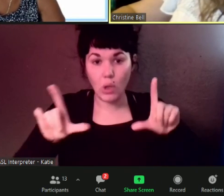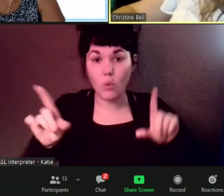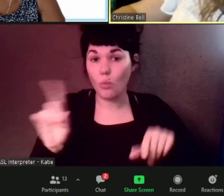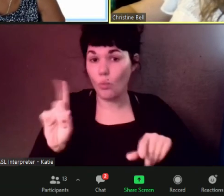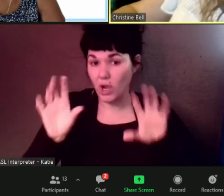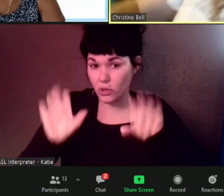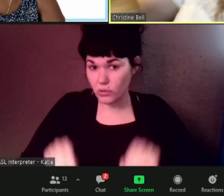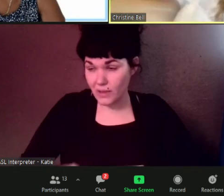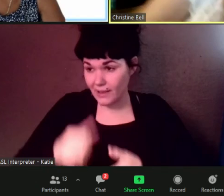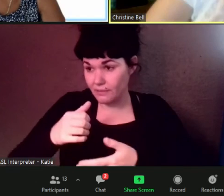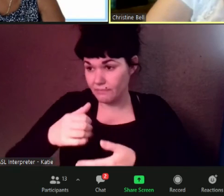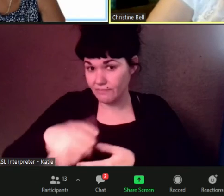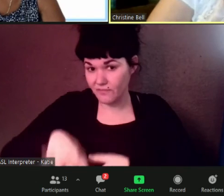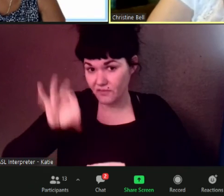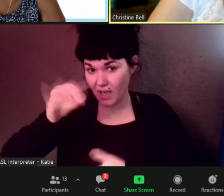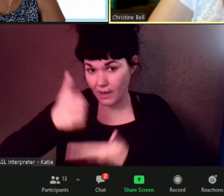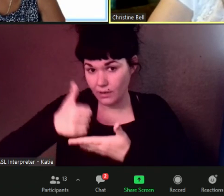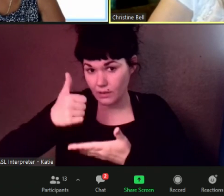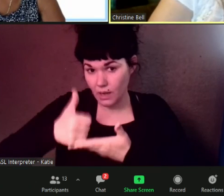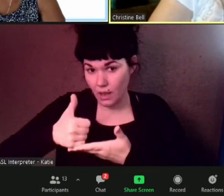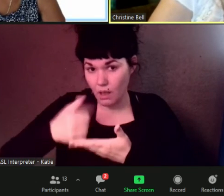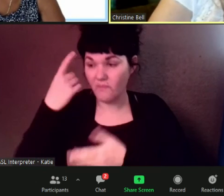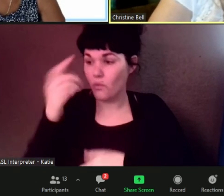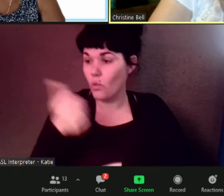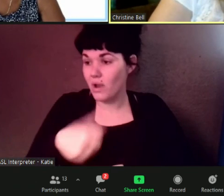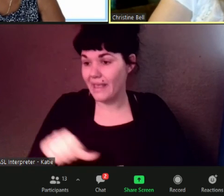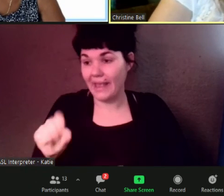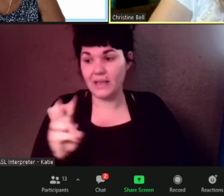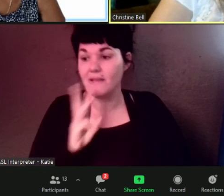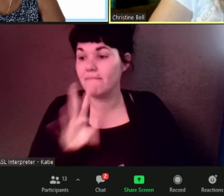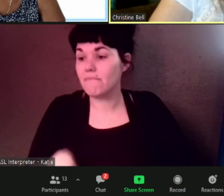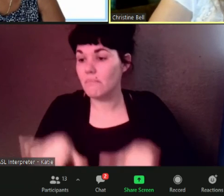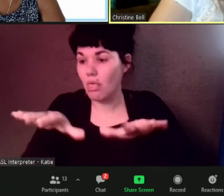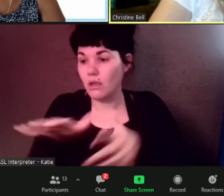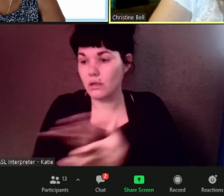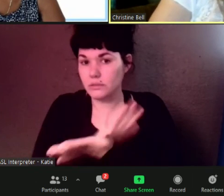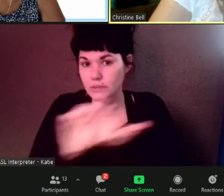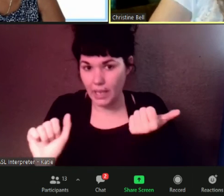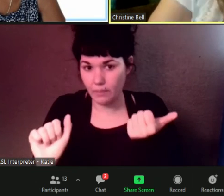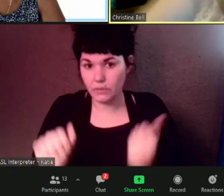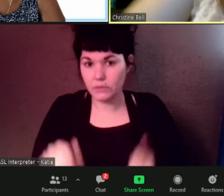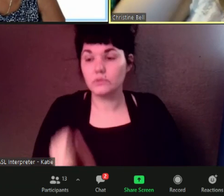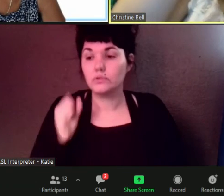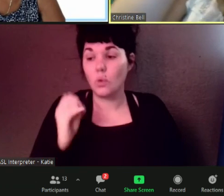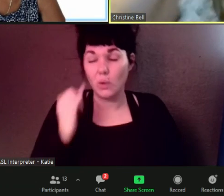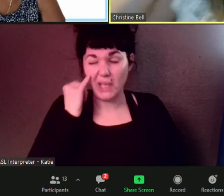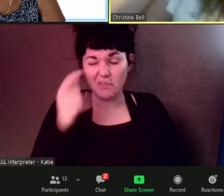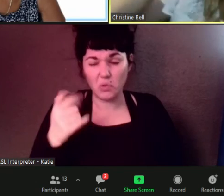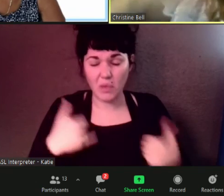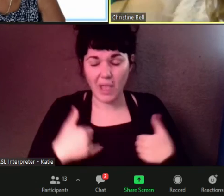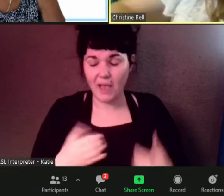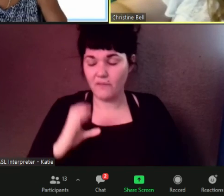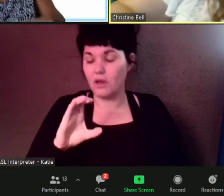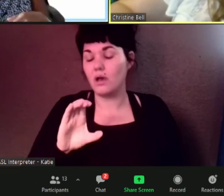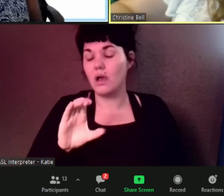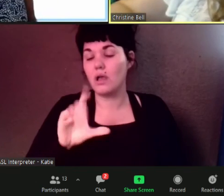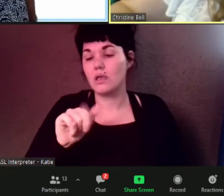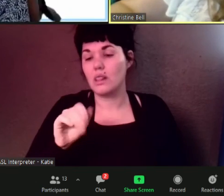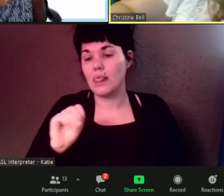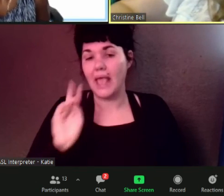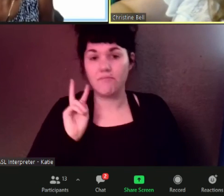so this looks like it's for damage uh for claims related to the damage just a reminder